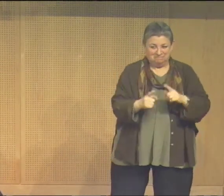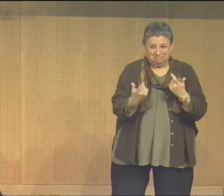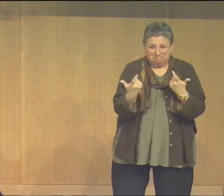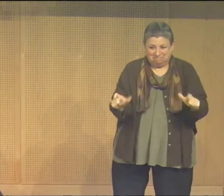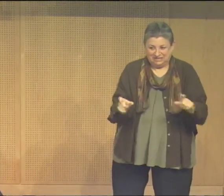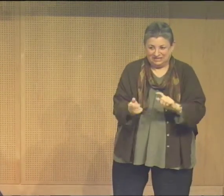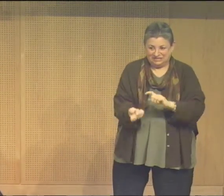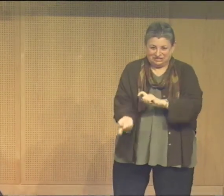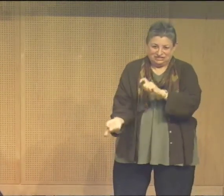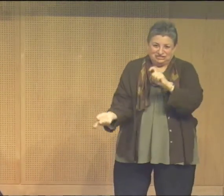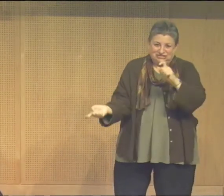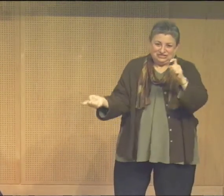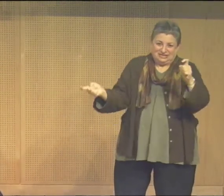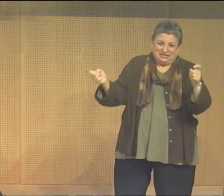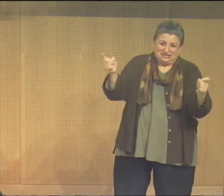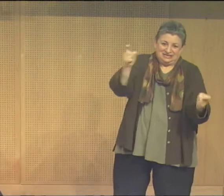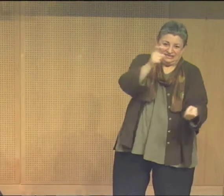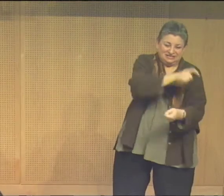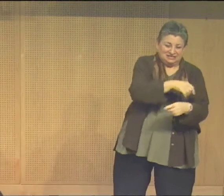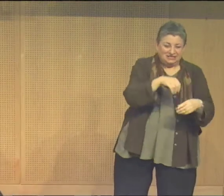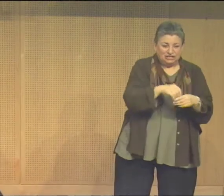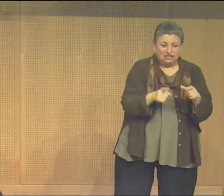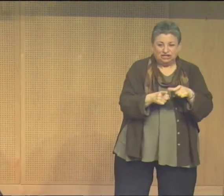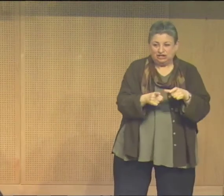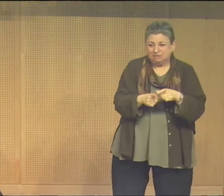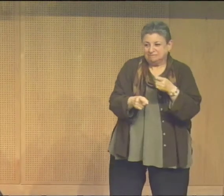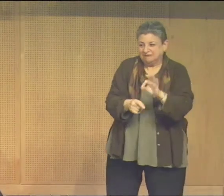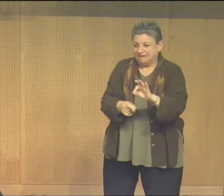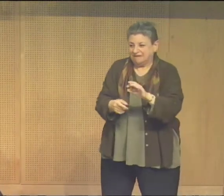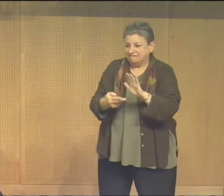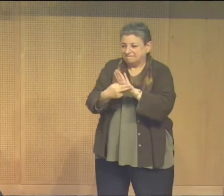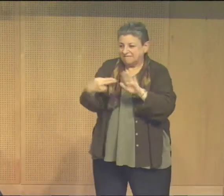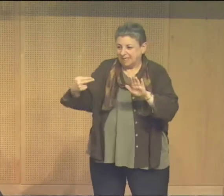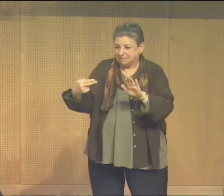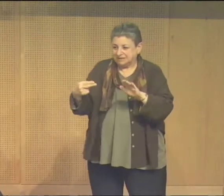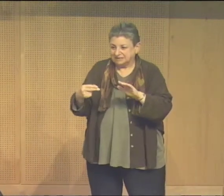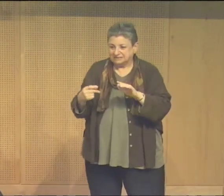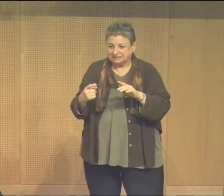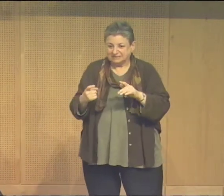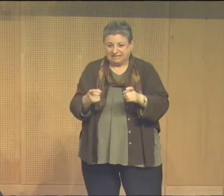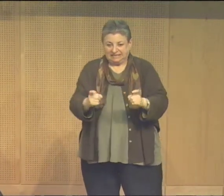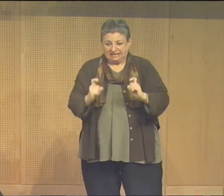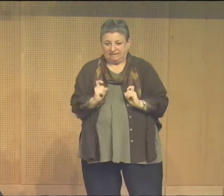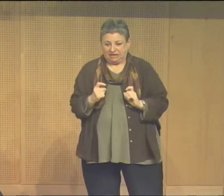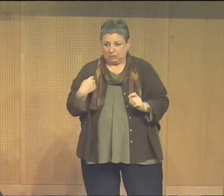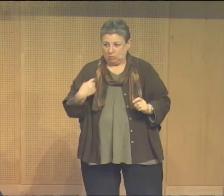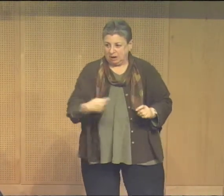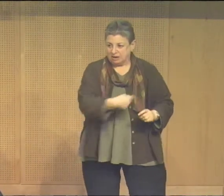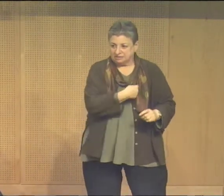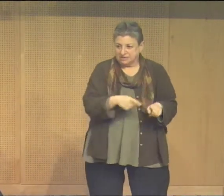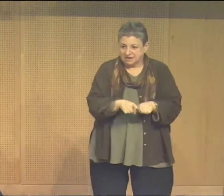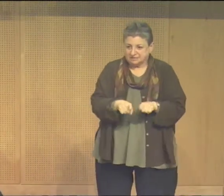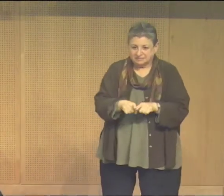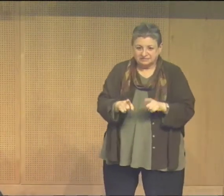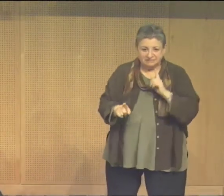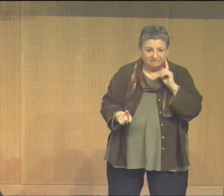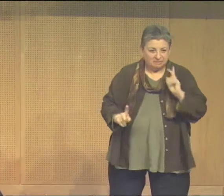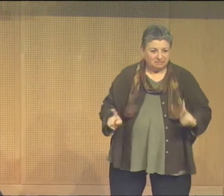to this. But what I'm trying to say here is there's been a big change in the terminology and in the labels given to us deaf